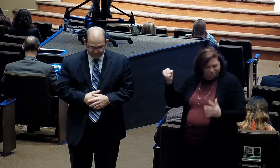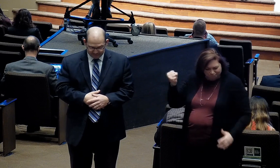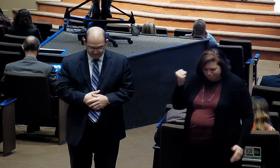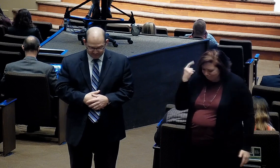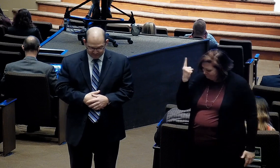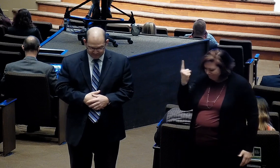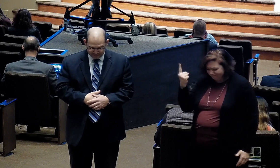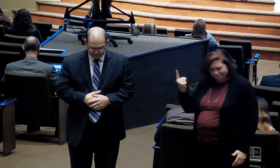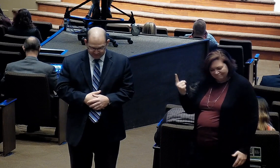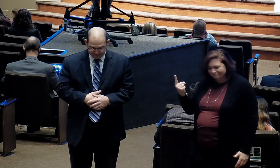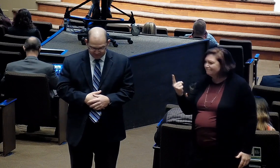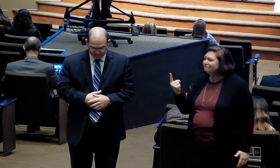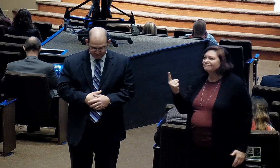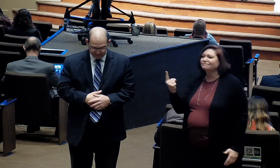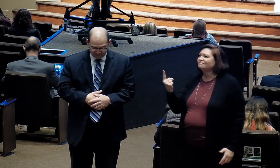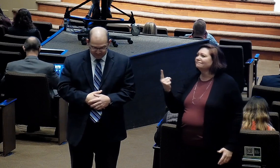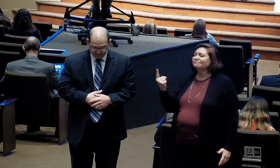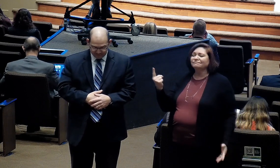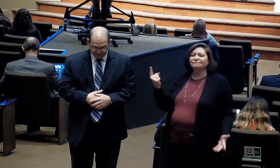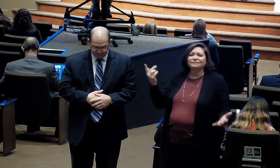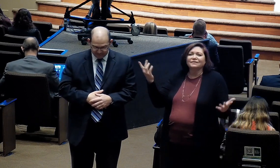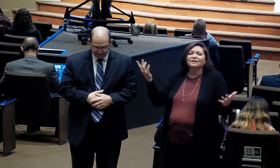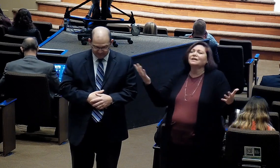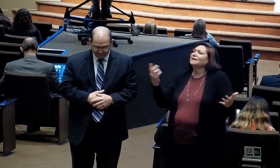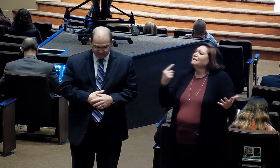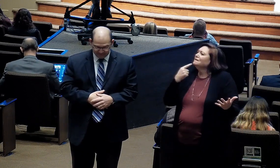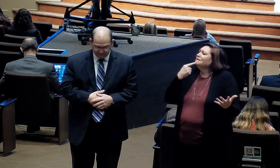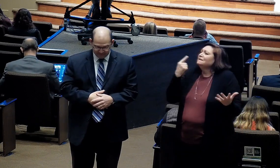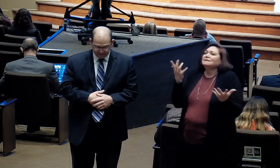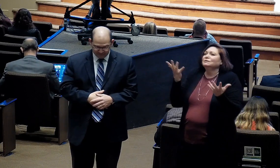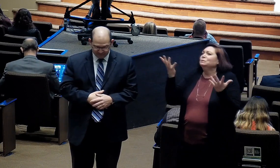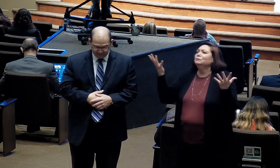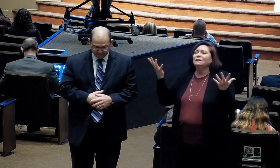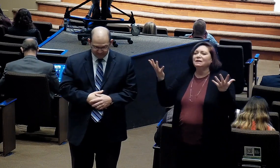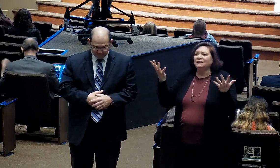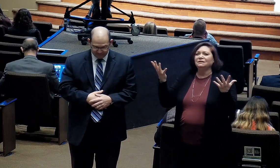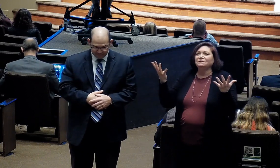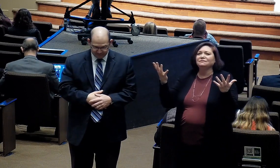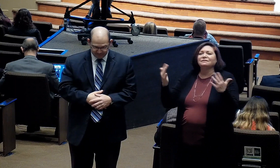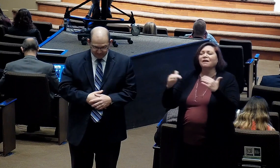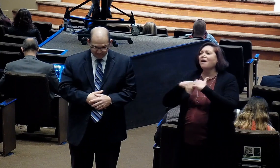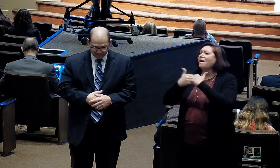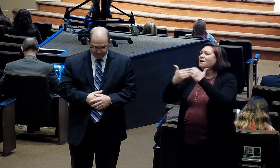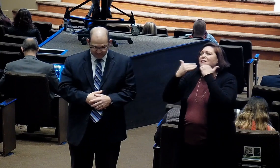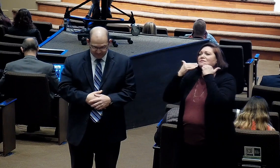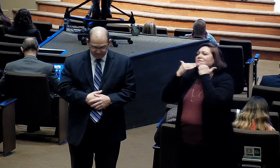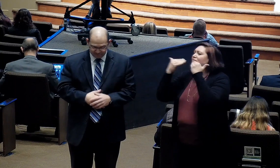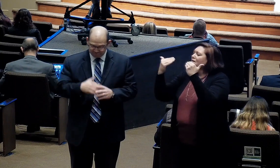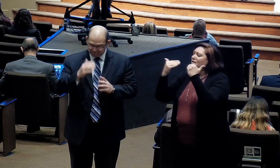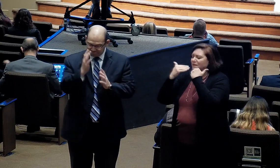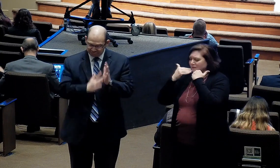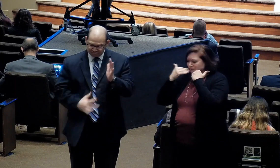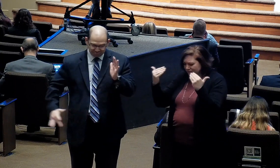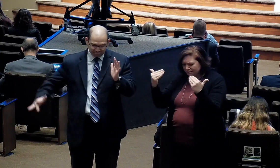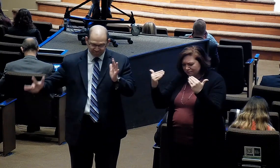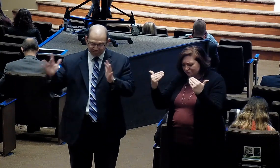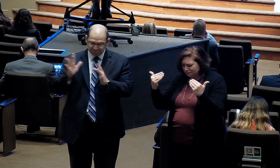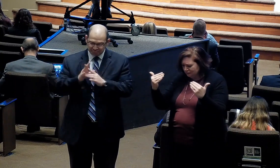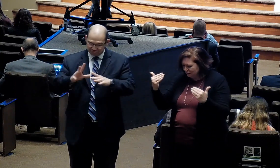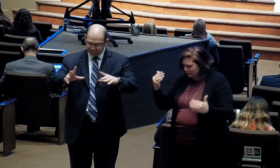I can't begin to comprehend what kind of grace would